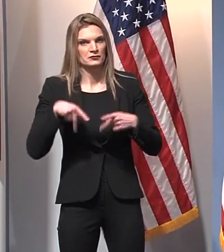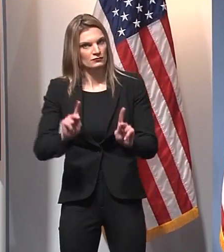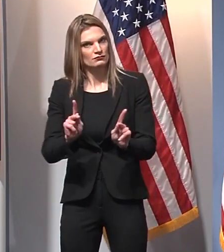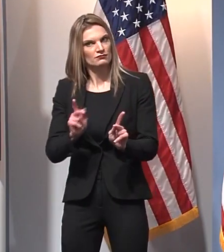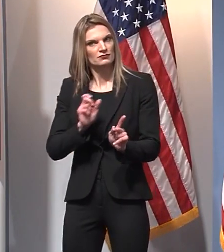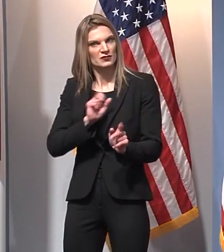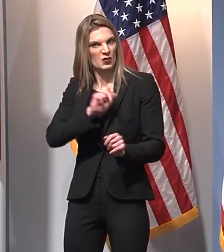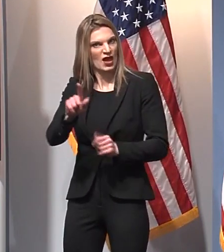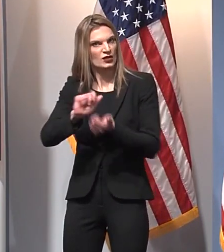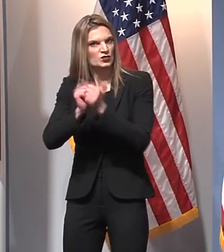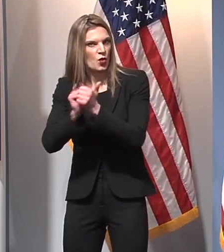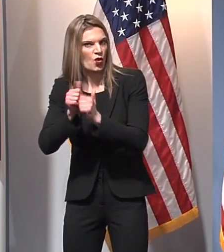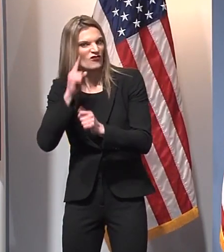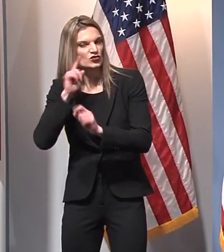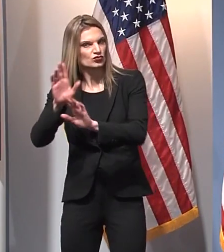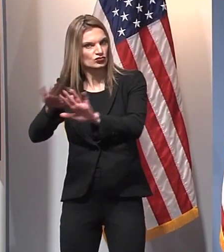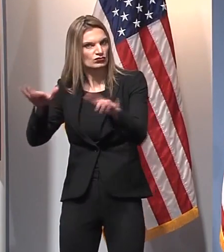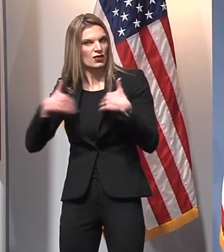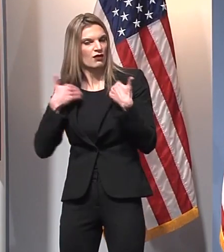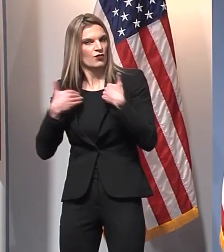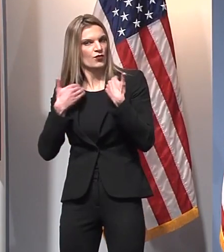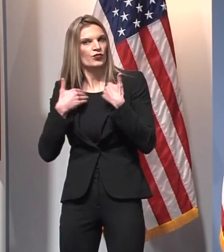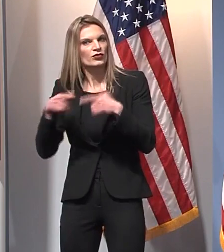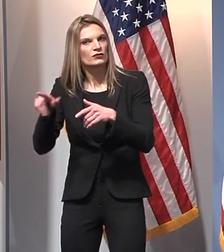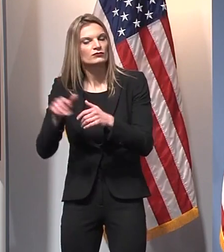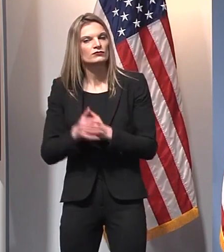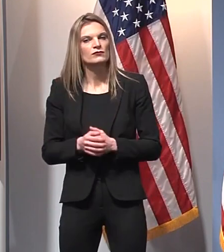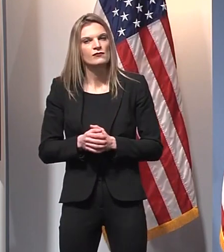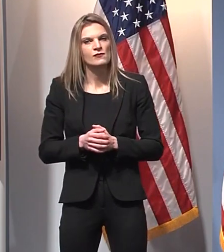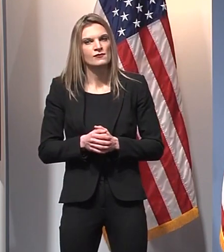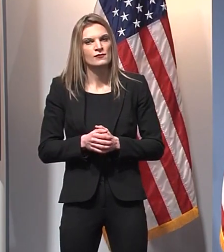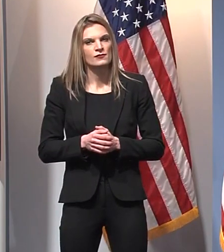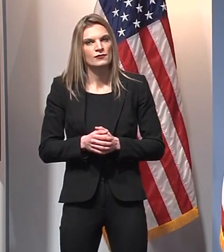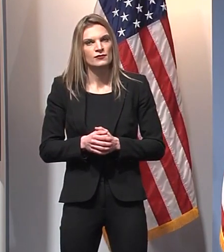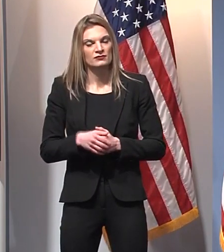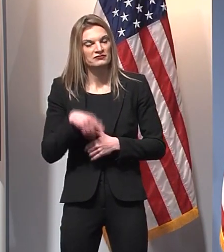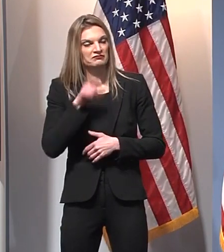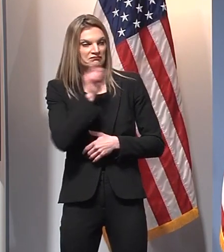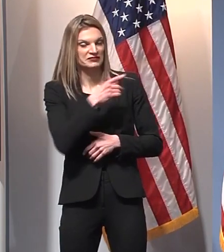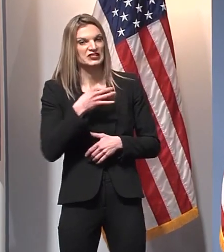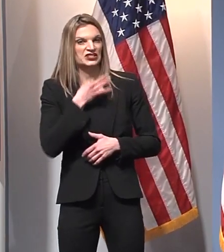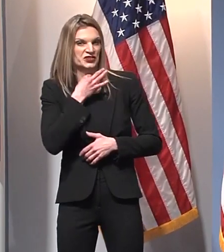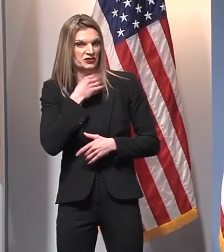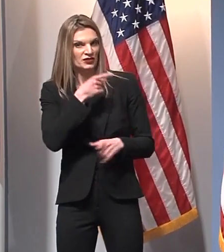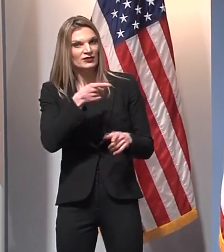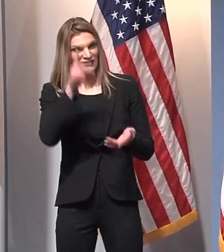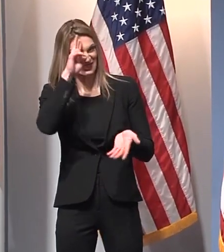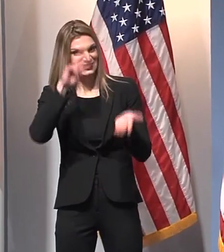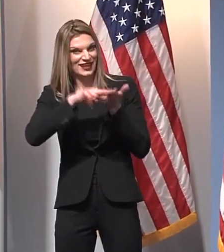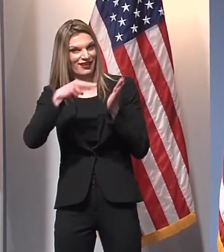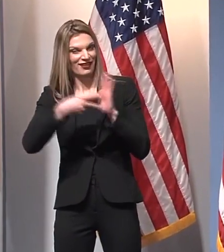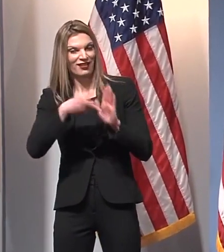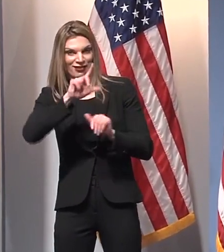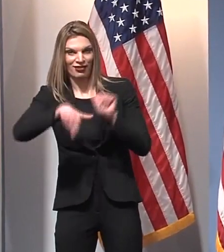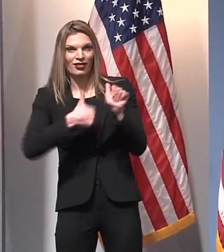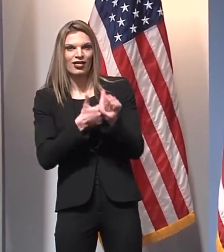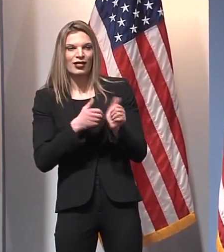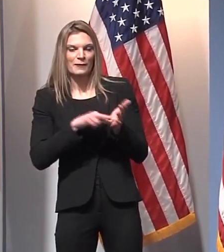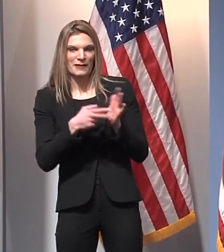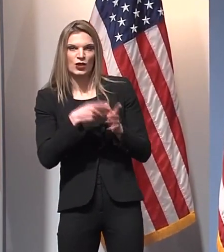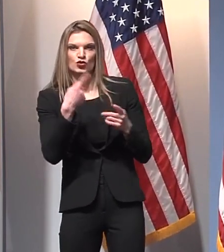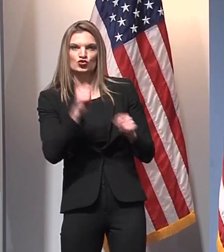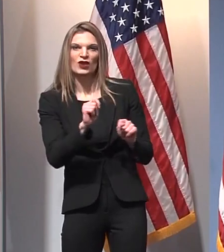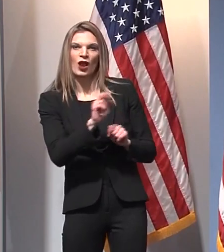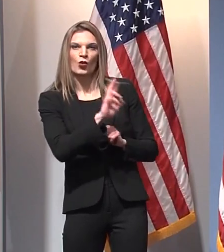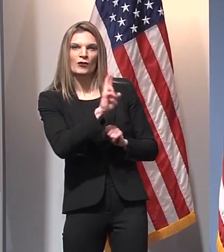announced, do you see this as an attempt to reach across the aisle to Republicans? And if so, what would you hope that they do